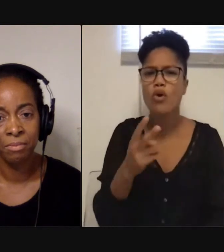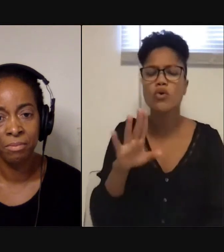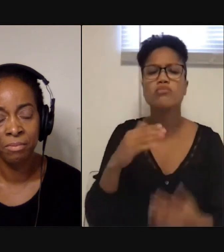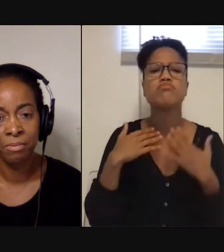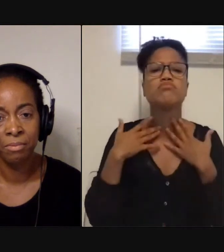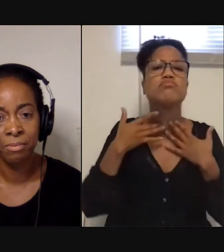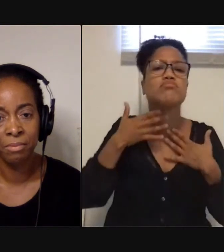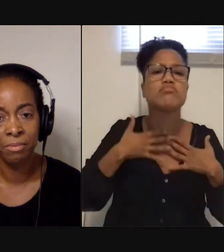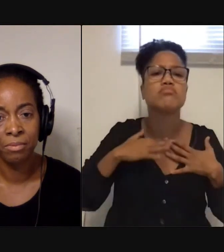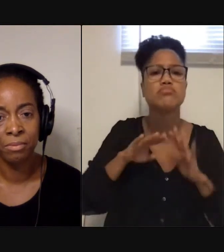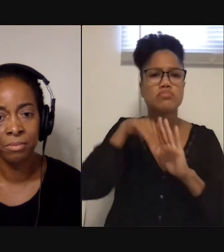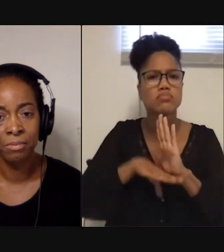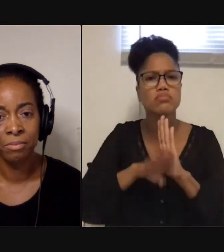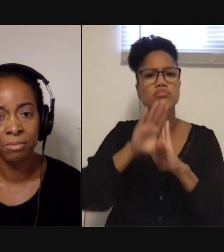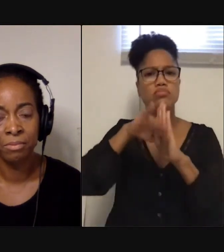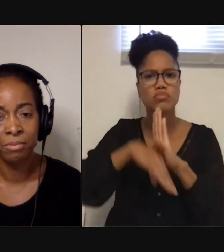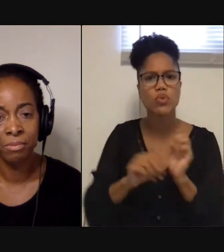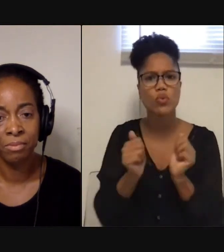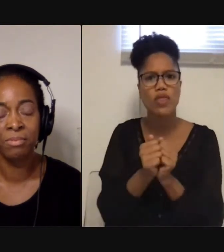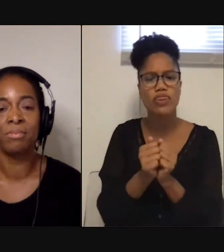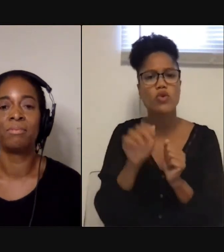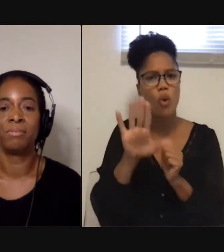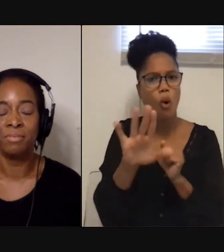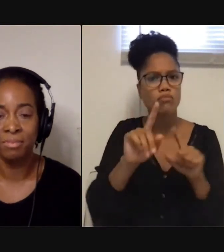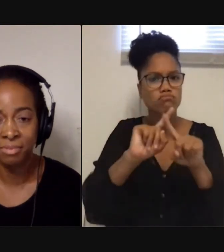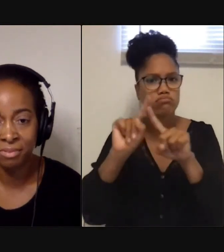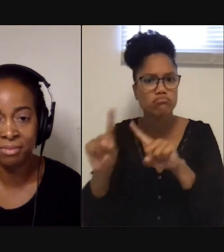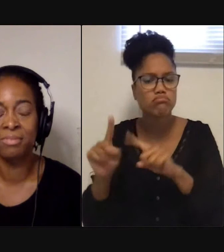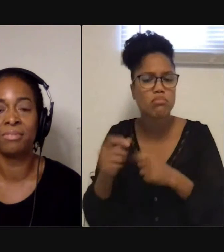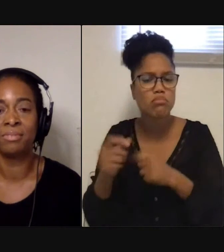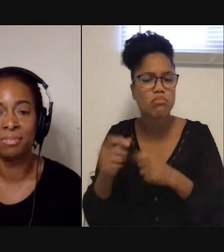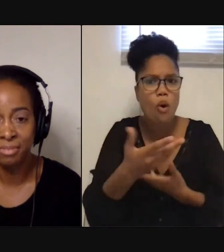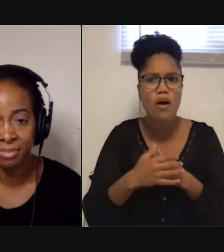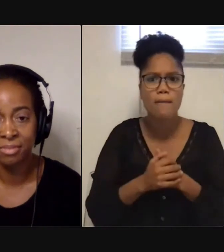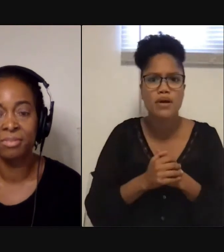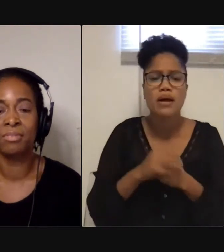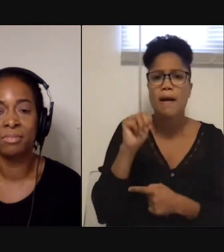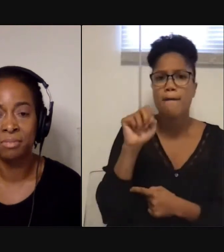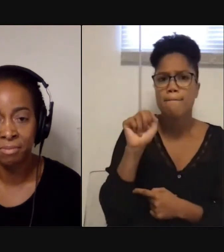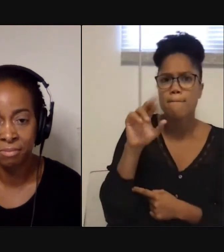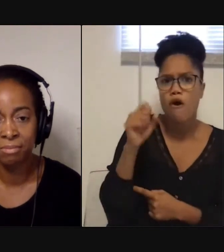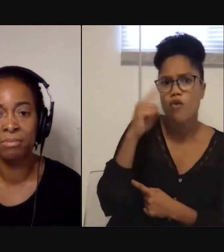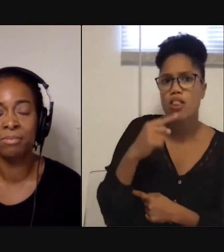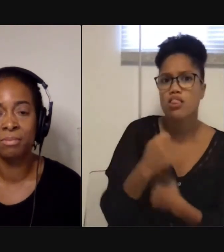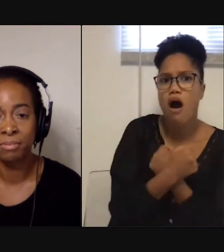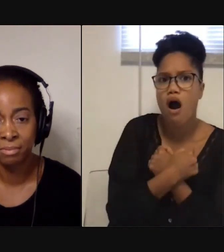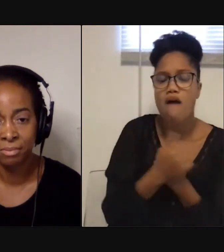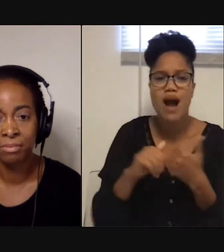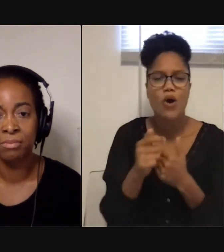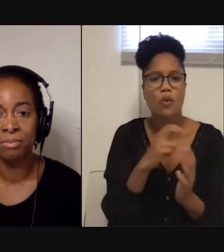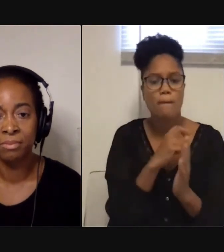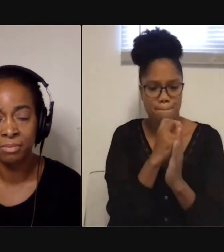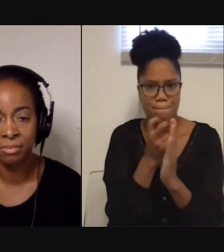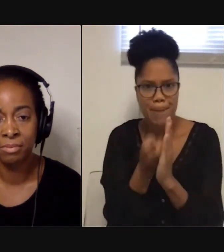or the change in your voice between, between your collections, Hemming the Water and then, you know, Mars for Love and how you got back into